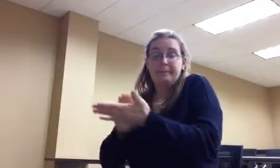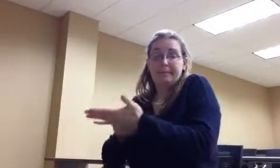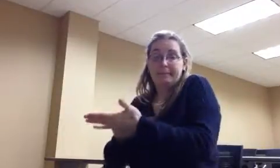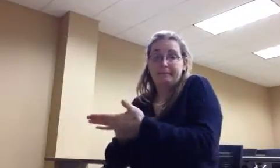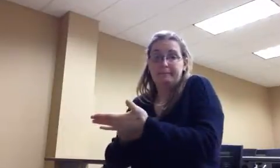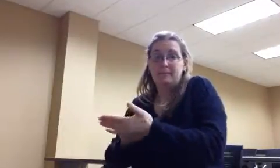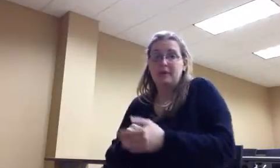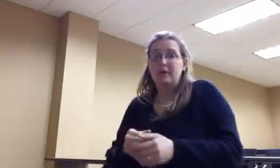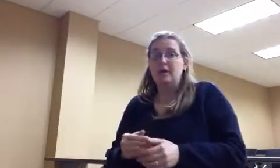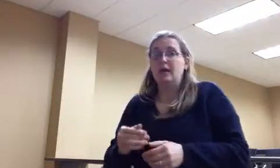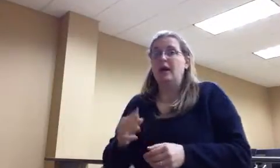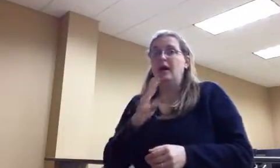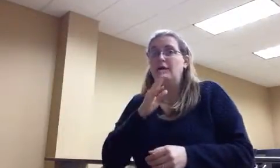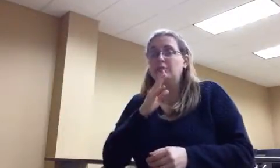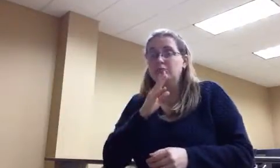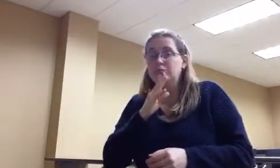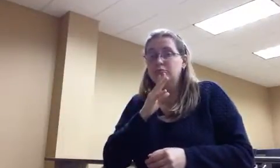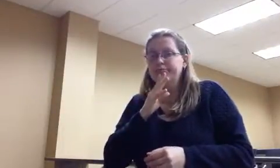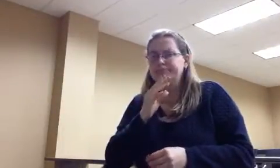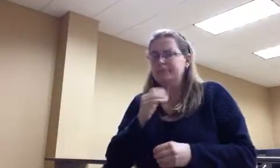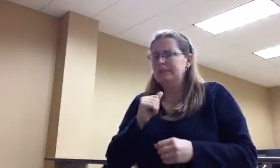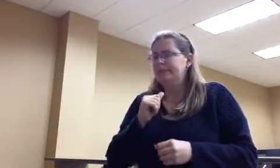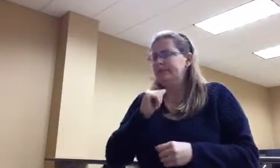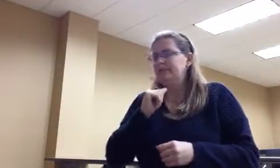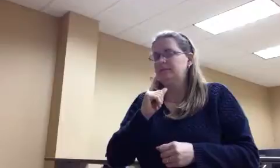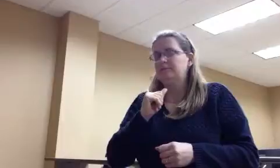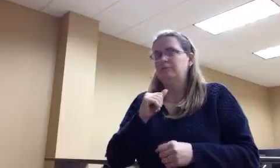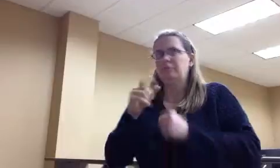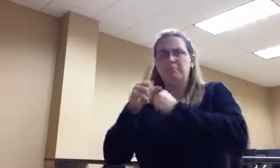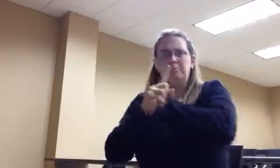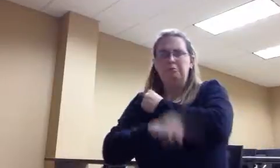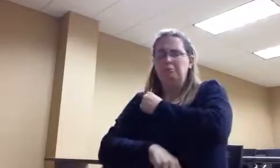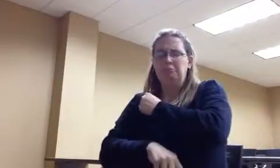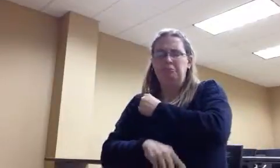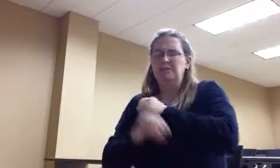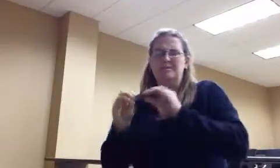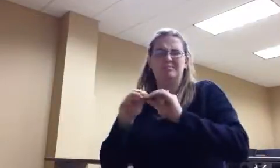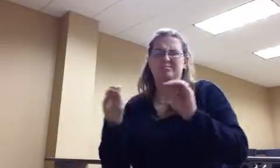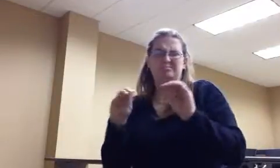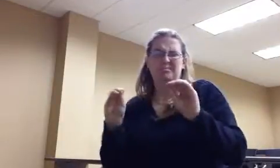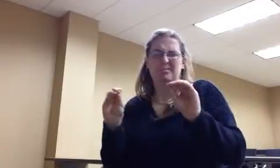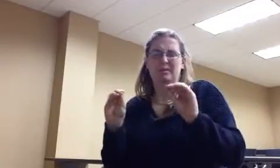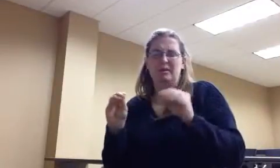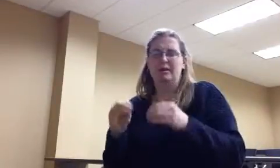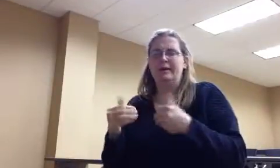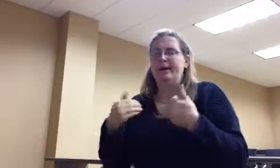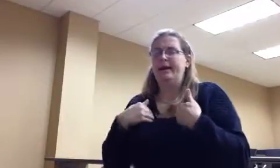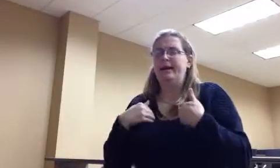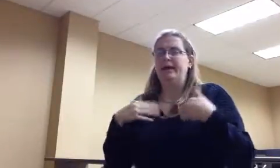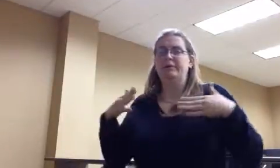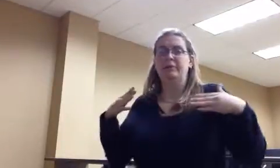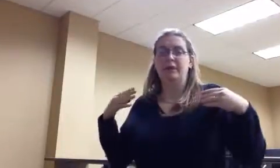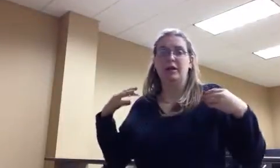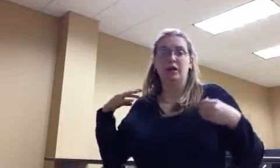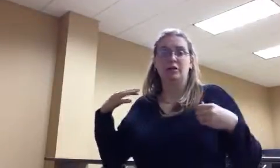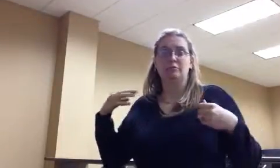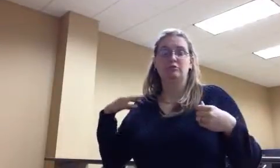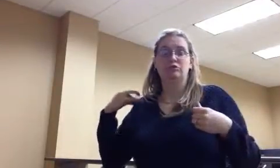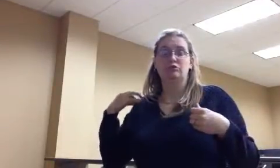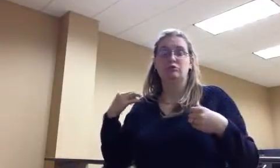nothing when you whisper. You also might know that I have a shirt on right now, and I have hair on my head,